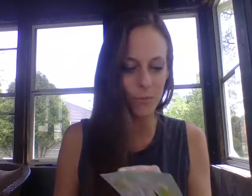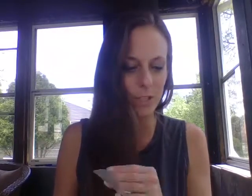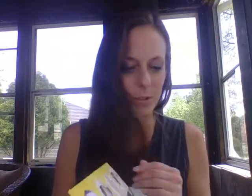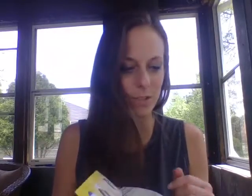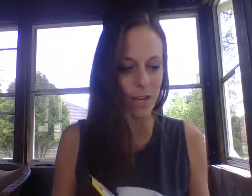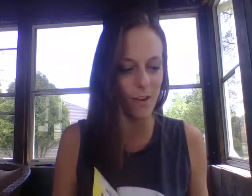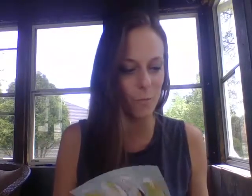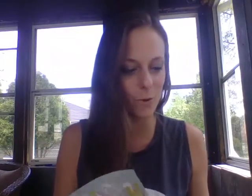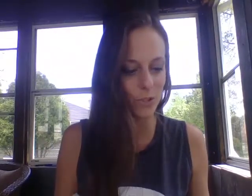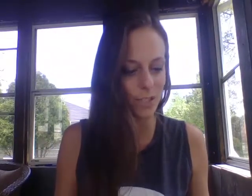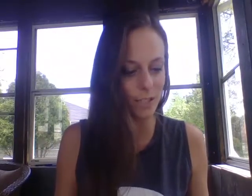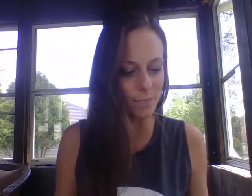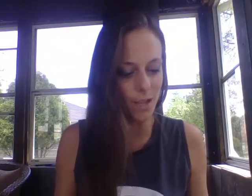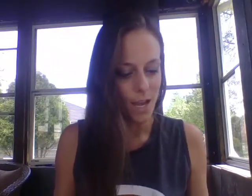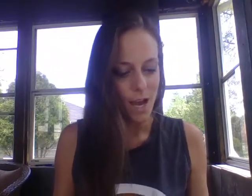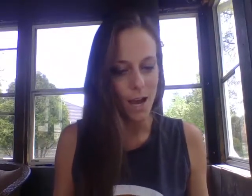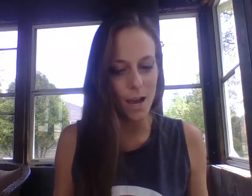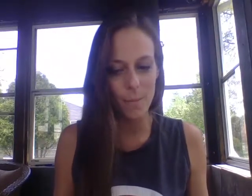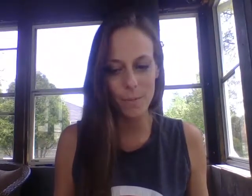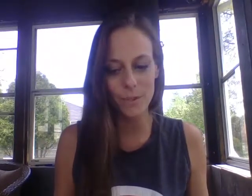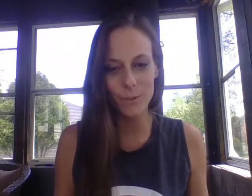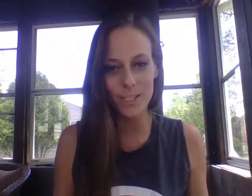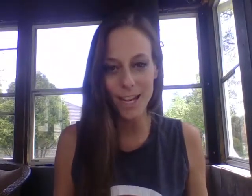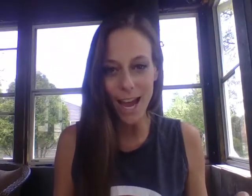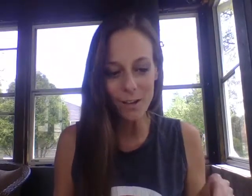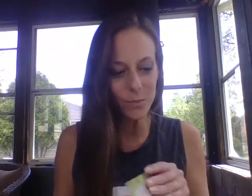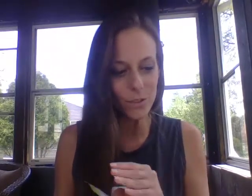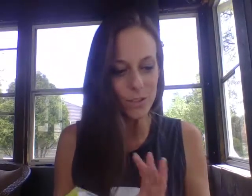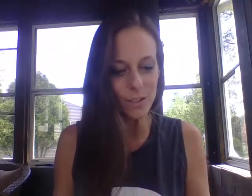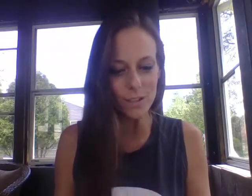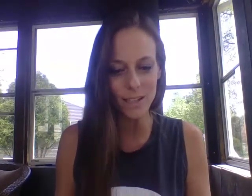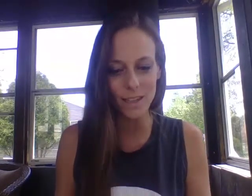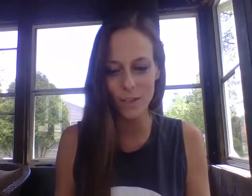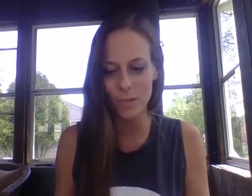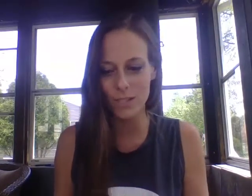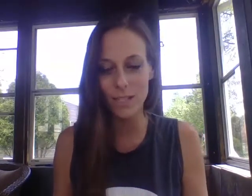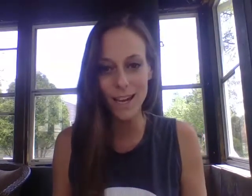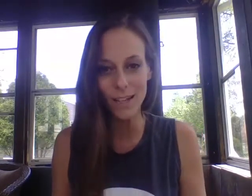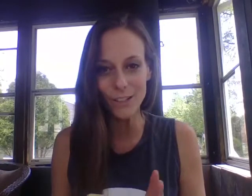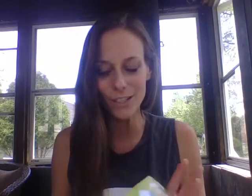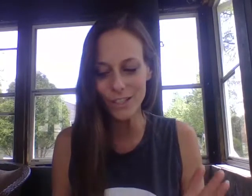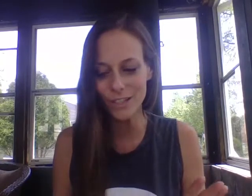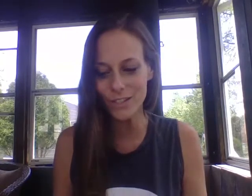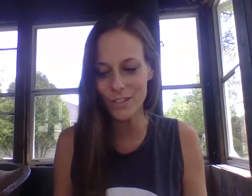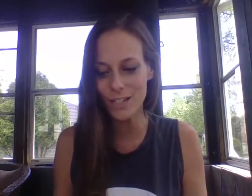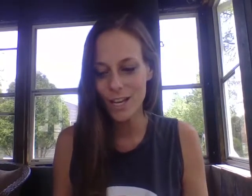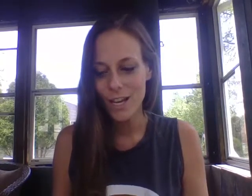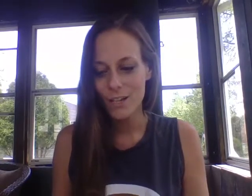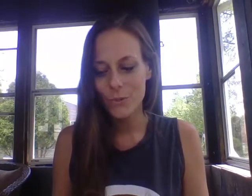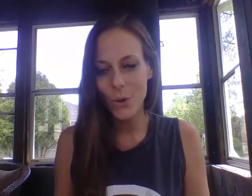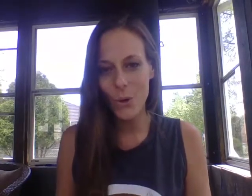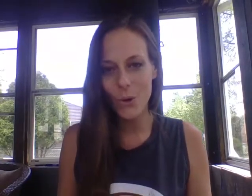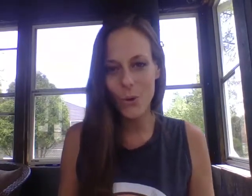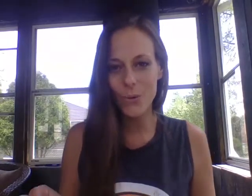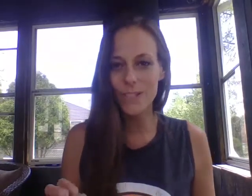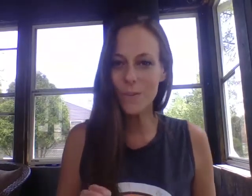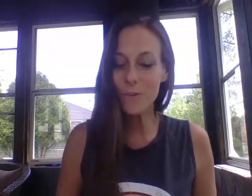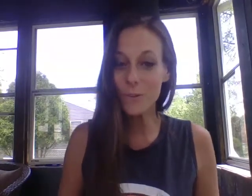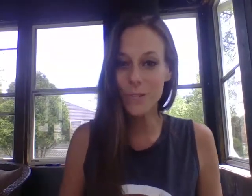videos that I have posted I believe we did animals I think we did colors so let's go over those